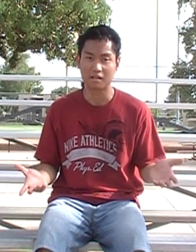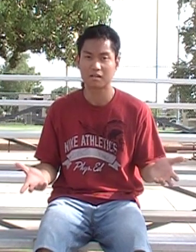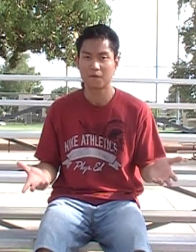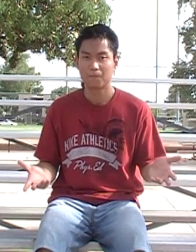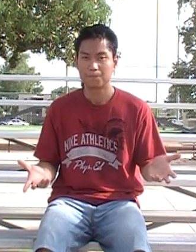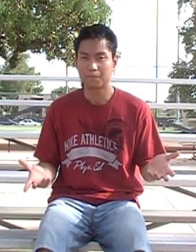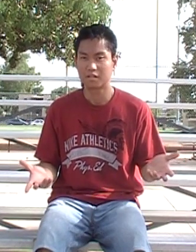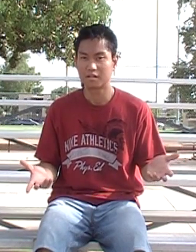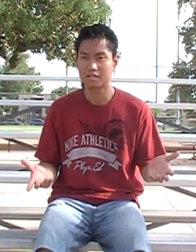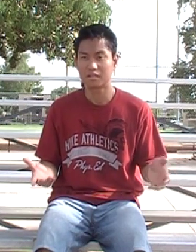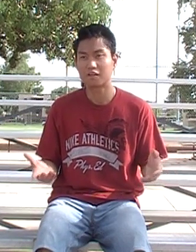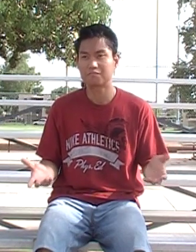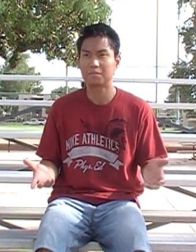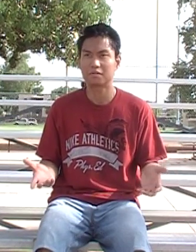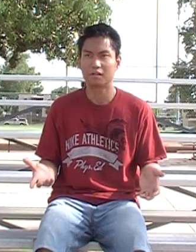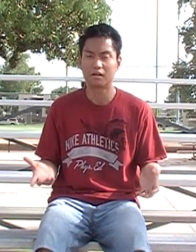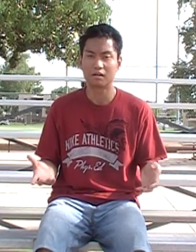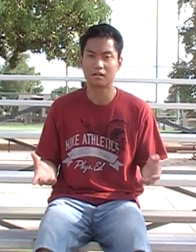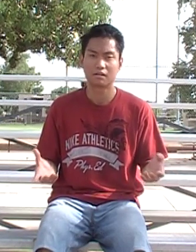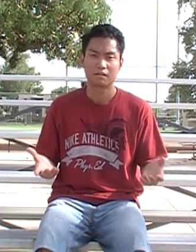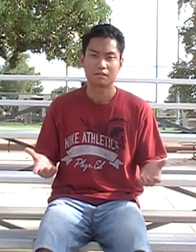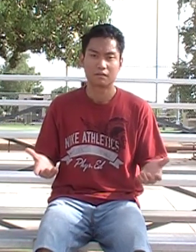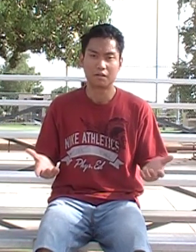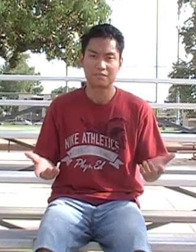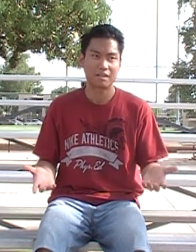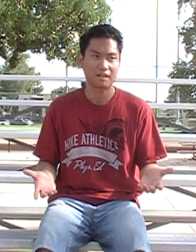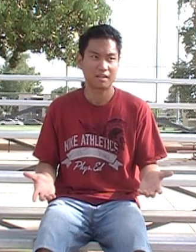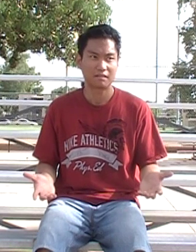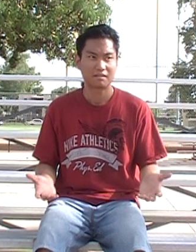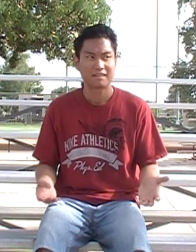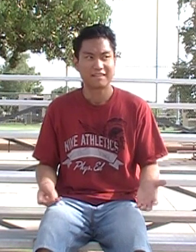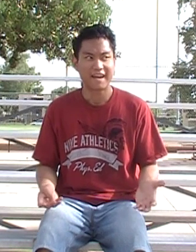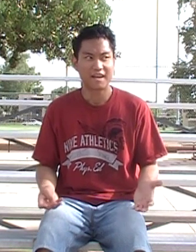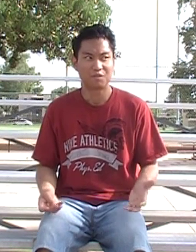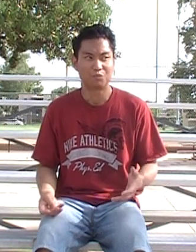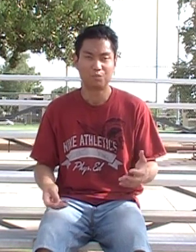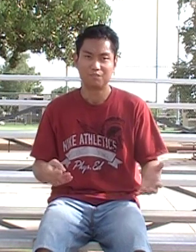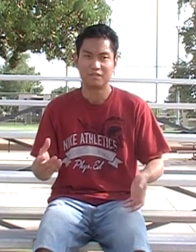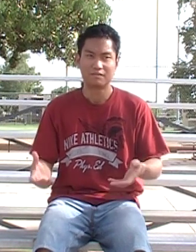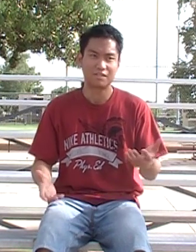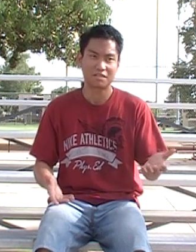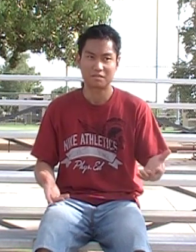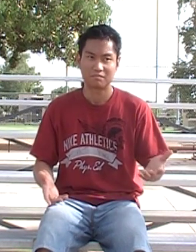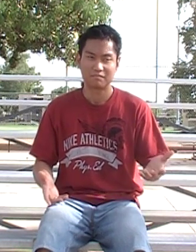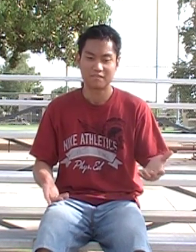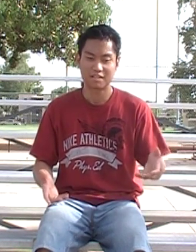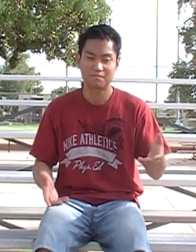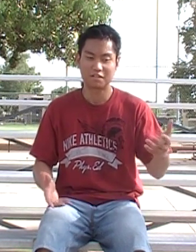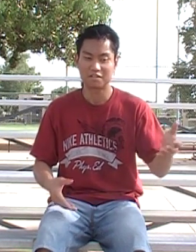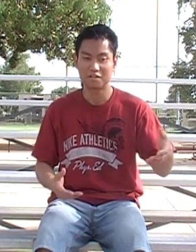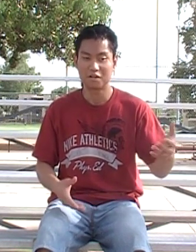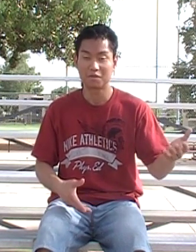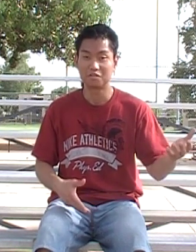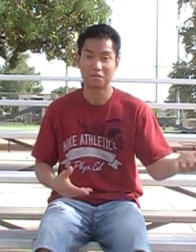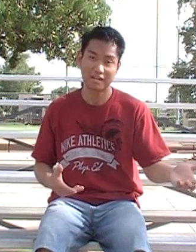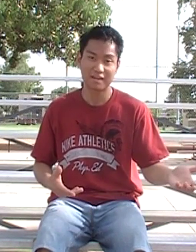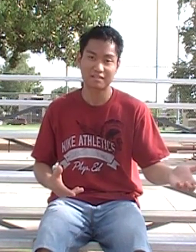because a lot of people are thinking that just because you know how to do kicks